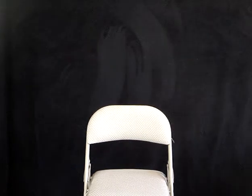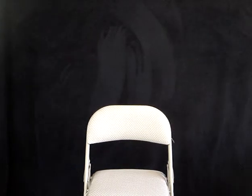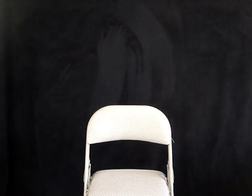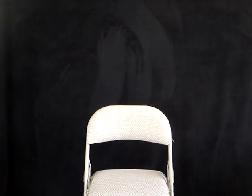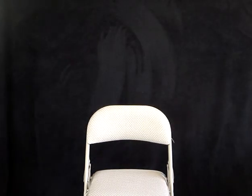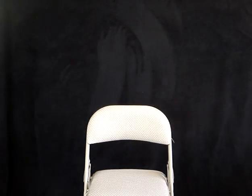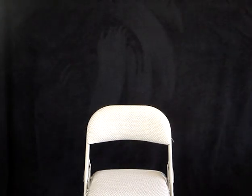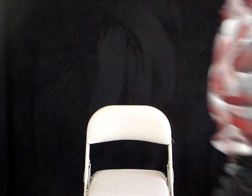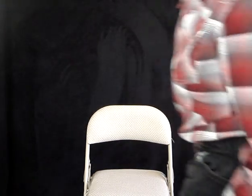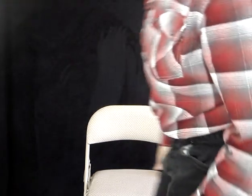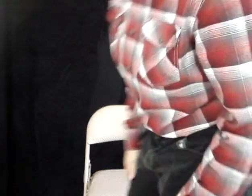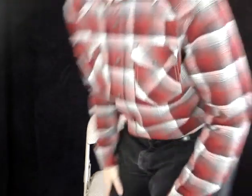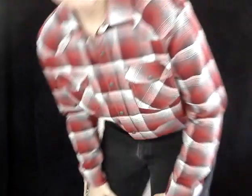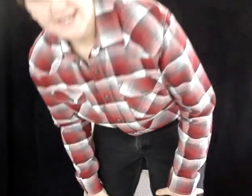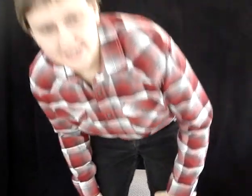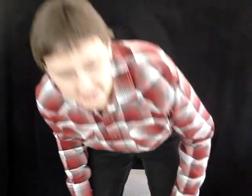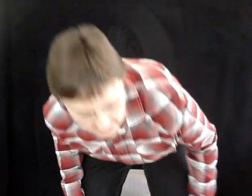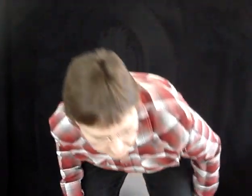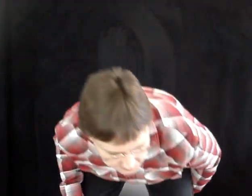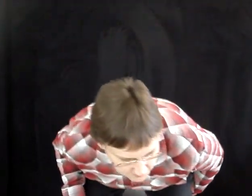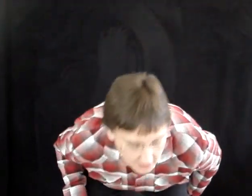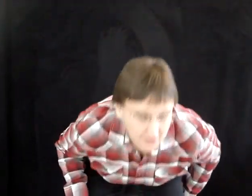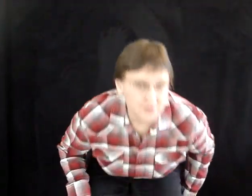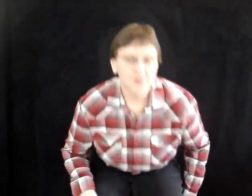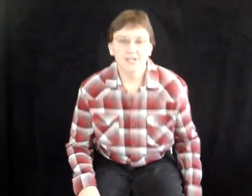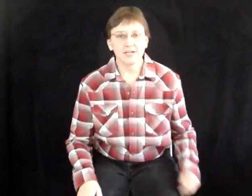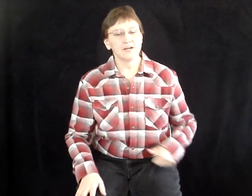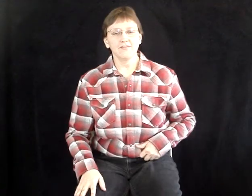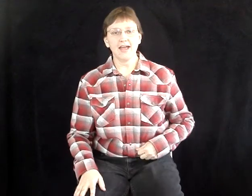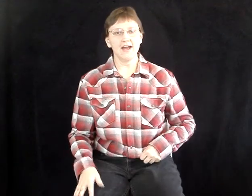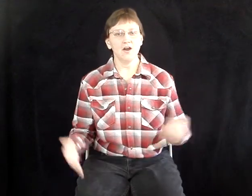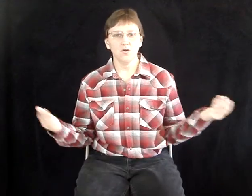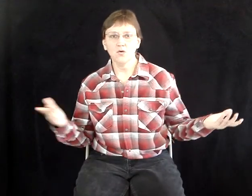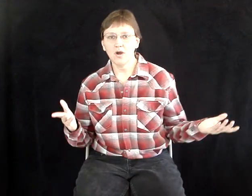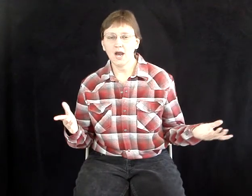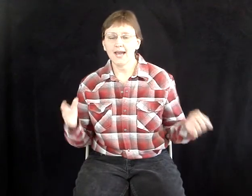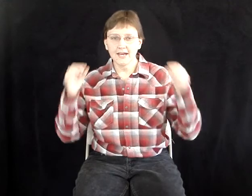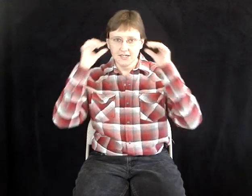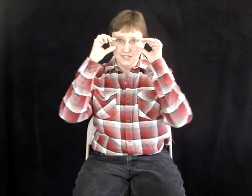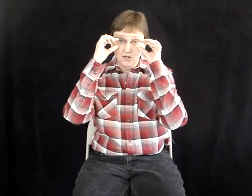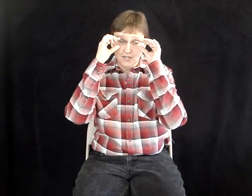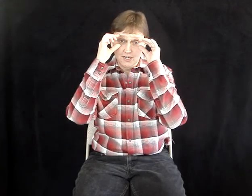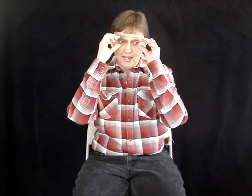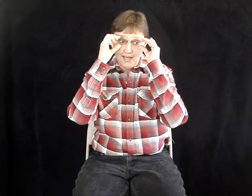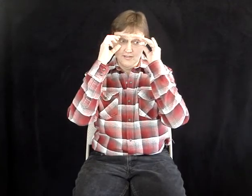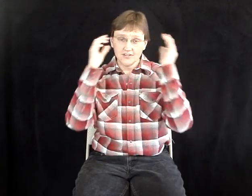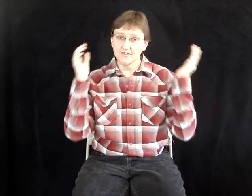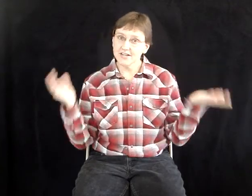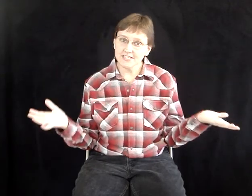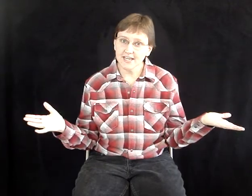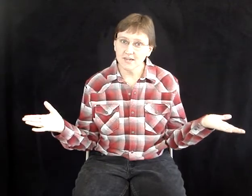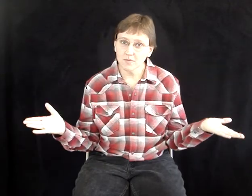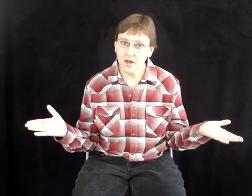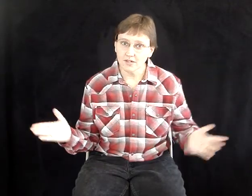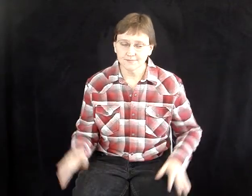Crystal Cox here, Whistleblower Media, and this is part three of how I got started as an investigative blogger,